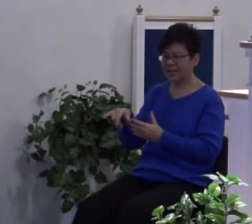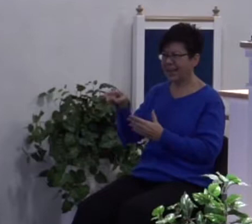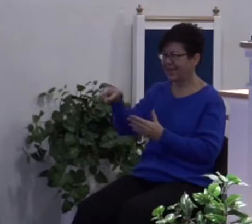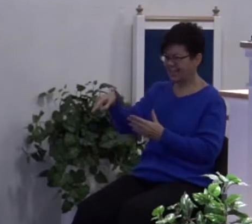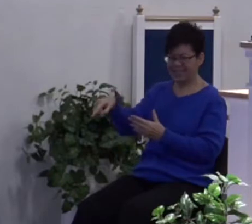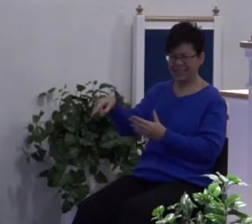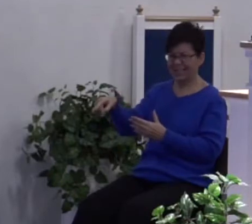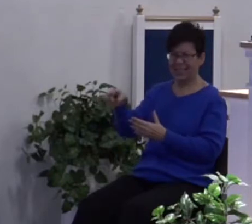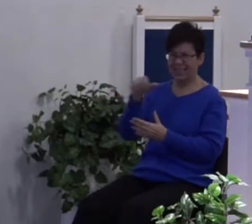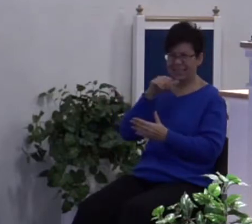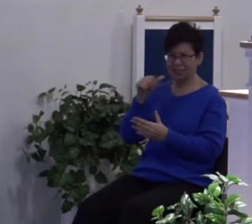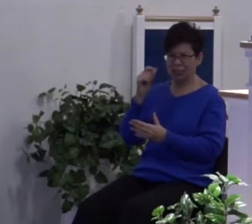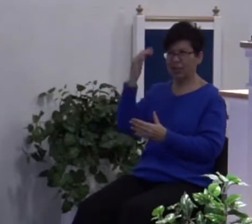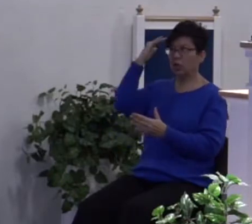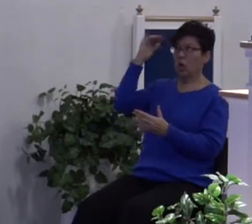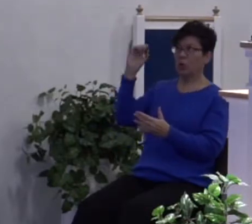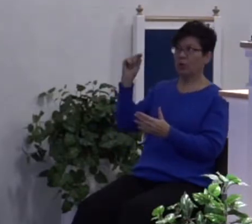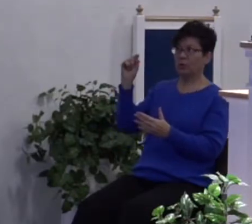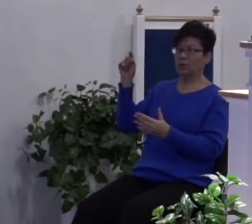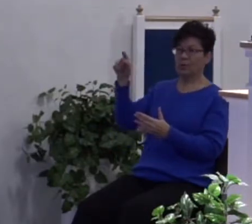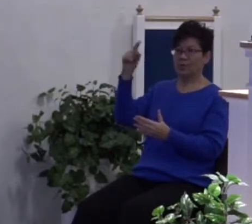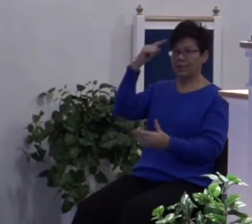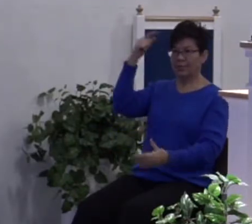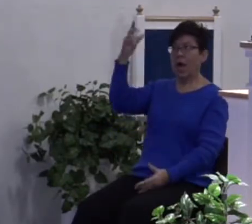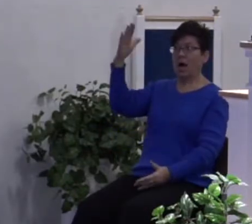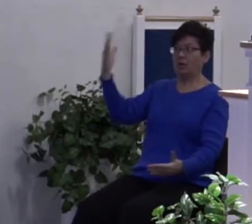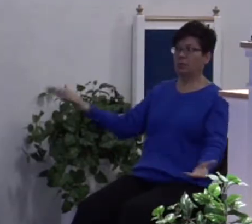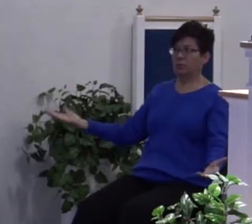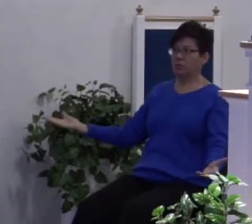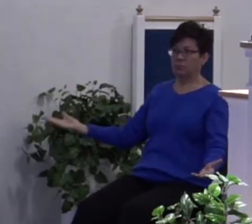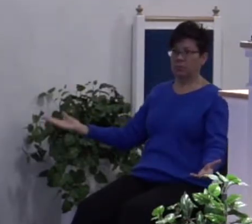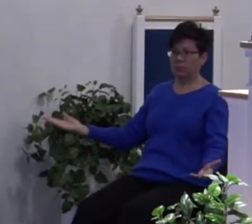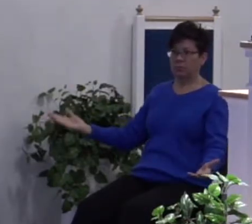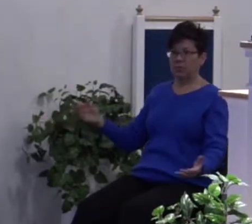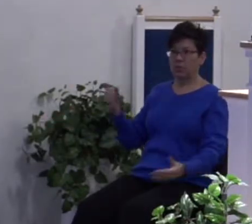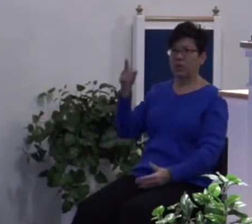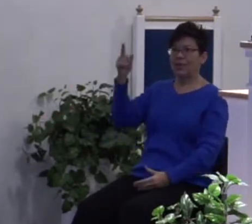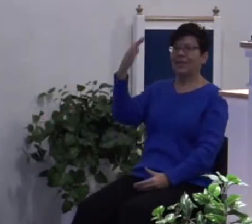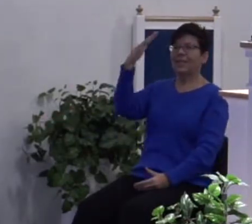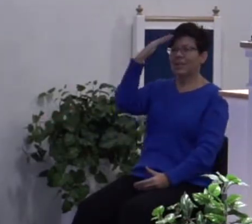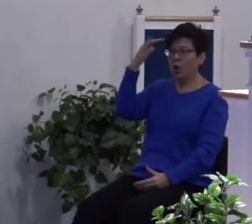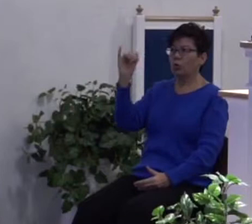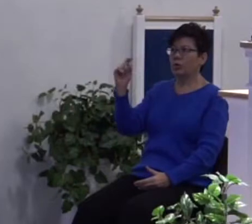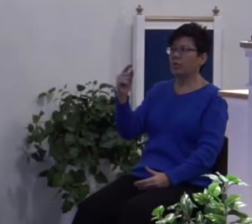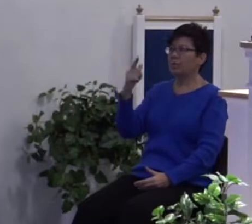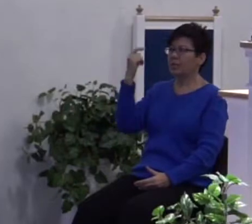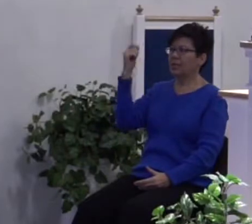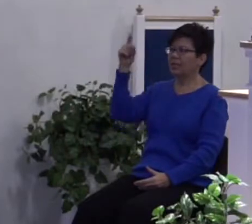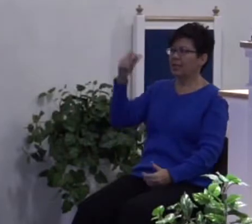just know it because he's God. He knows it because he lived it.